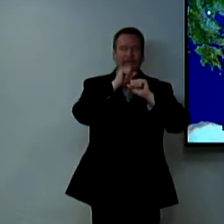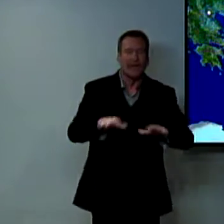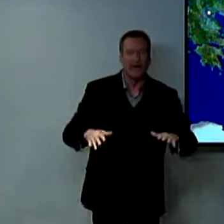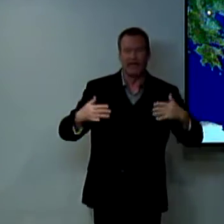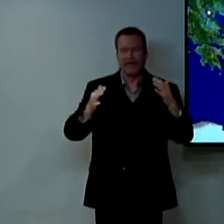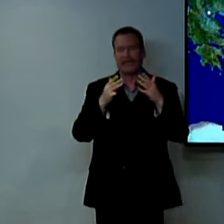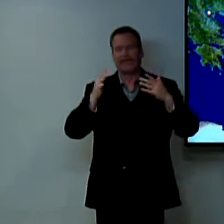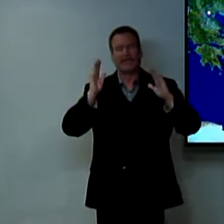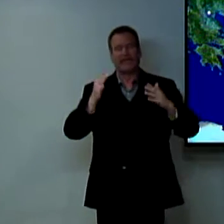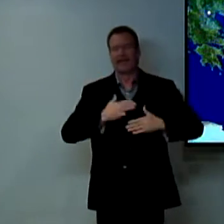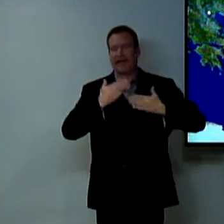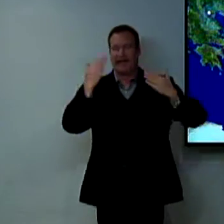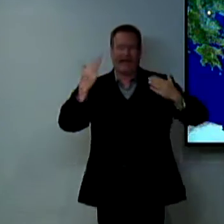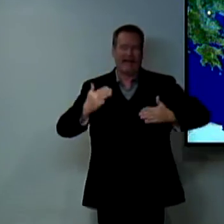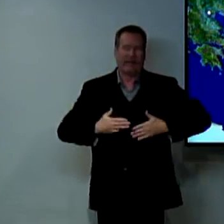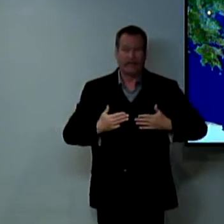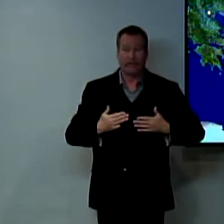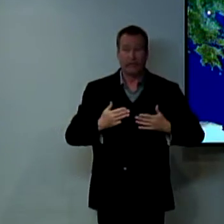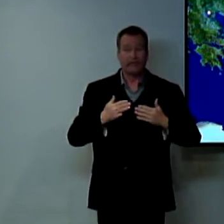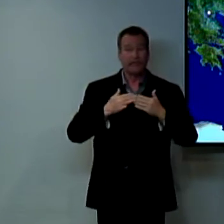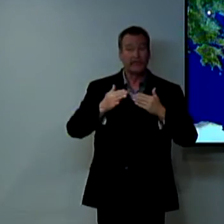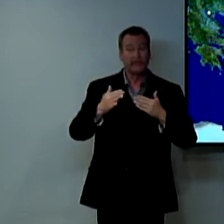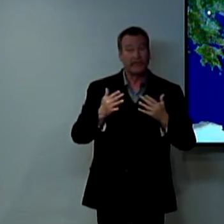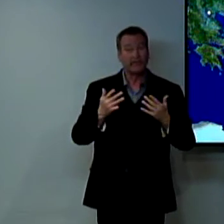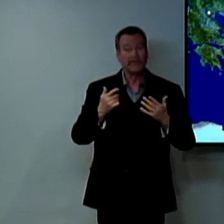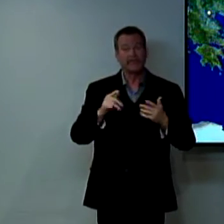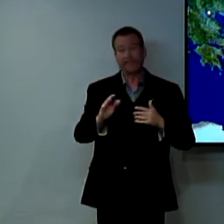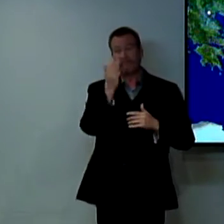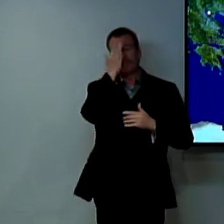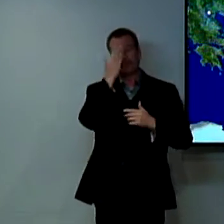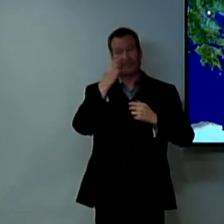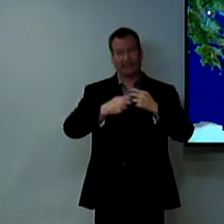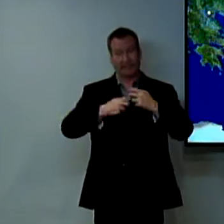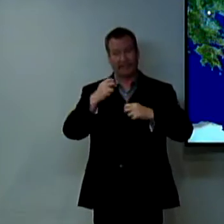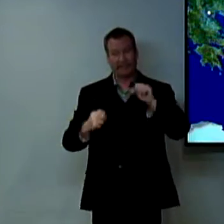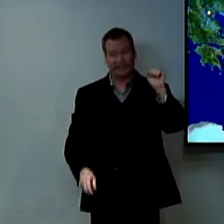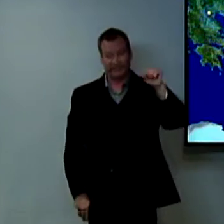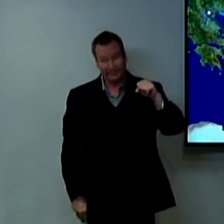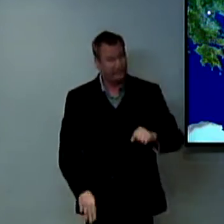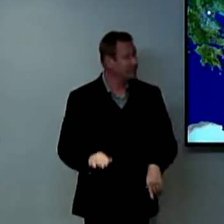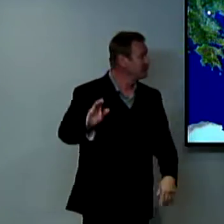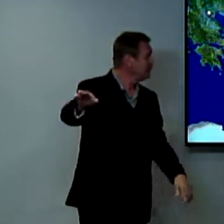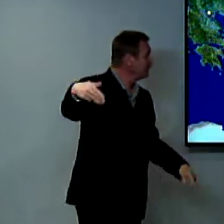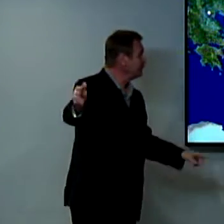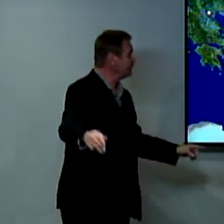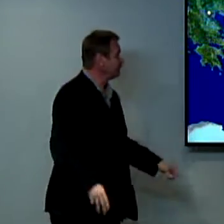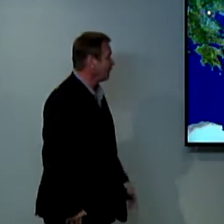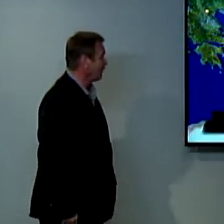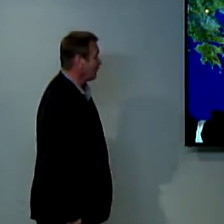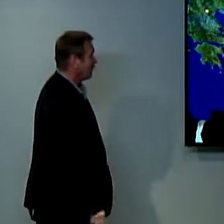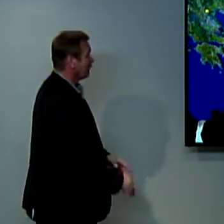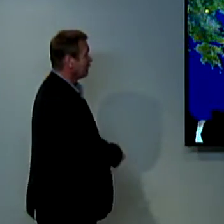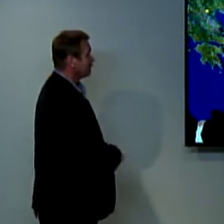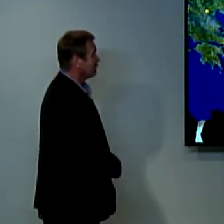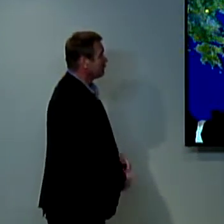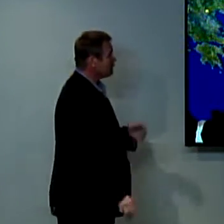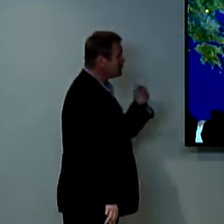you know wondrous wondrous blessings and they were so happy at that time but still you know there were problems that faced them